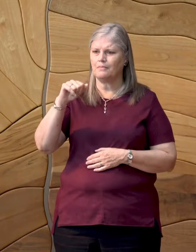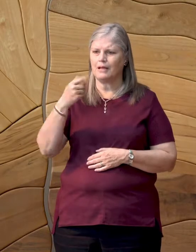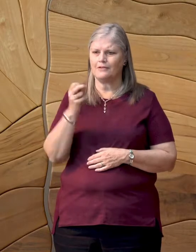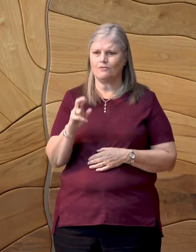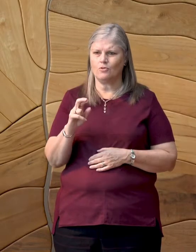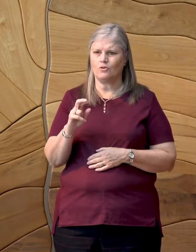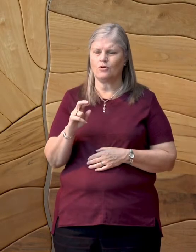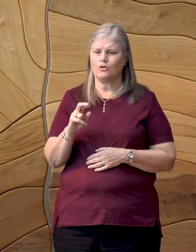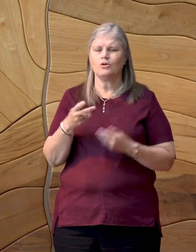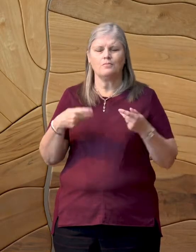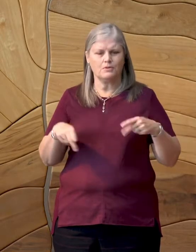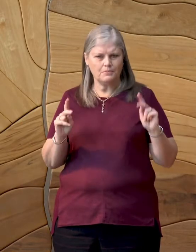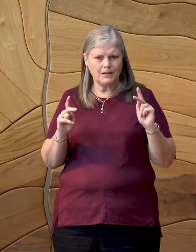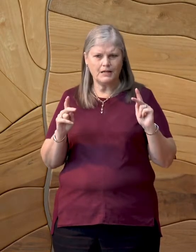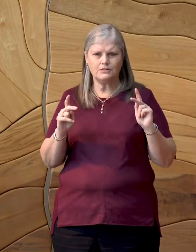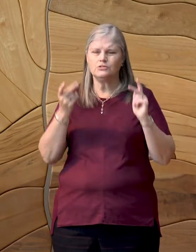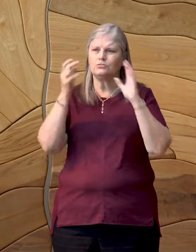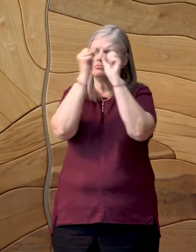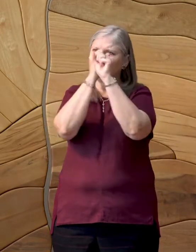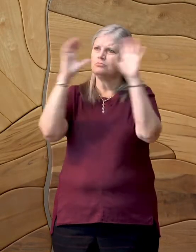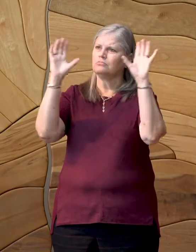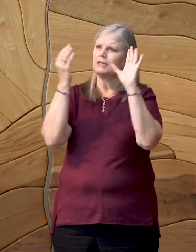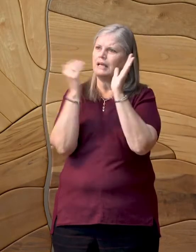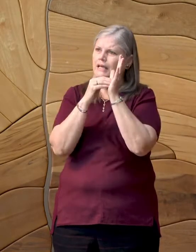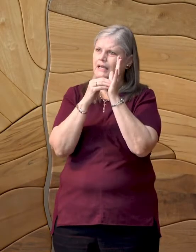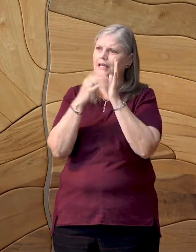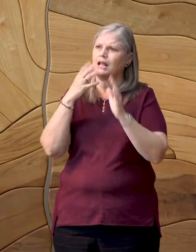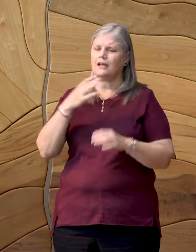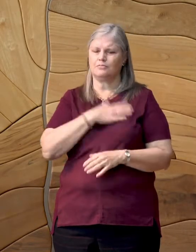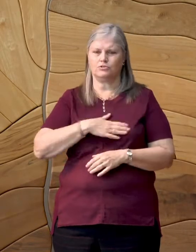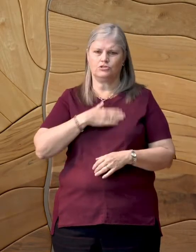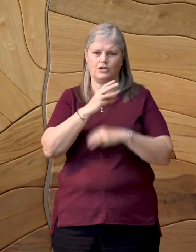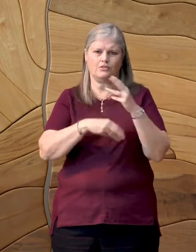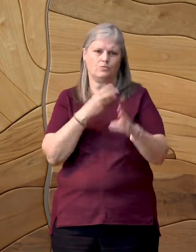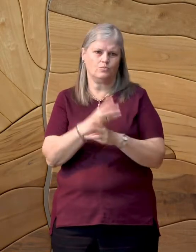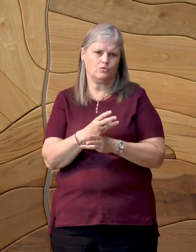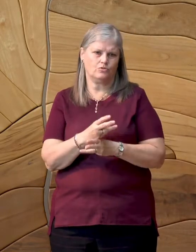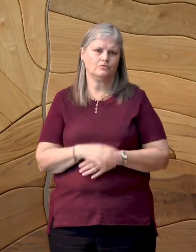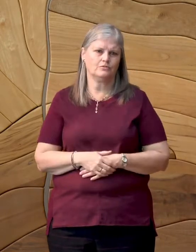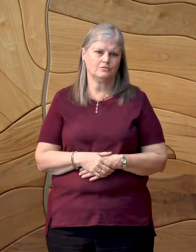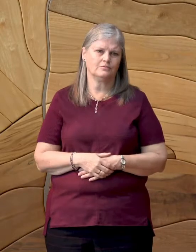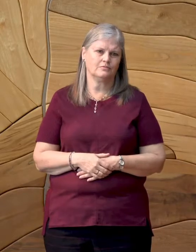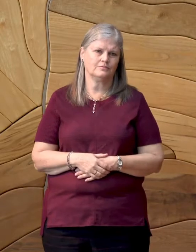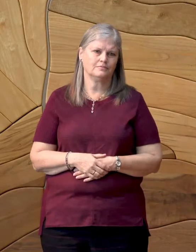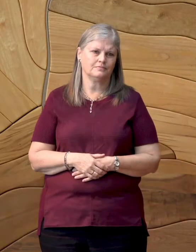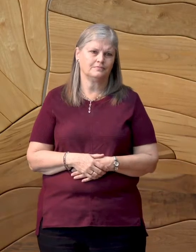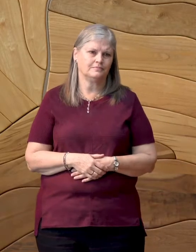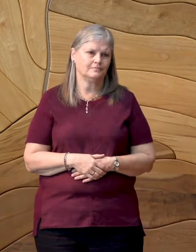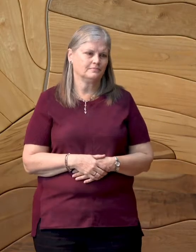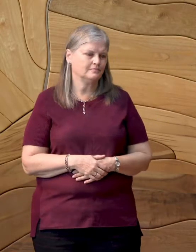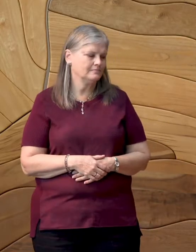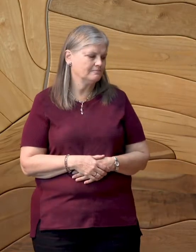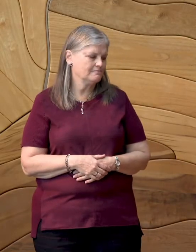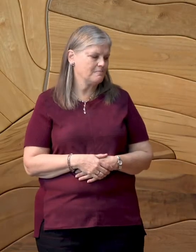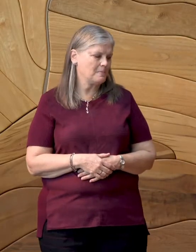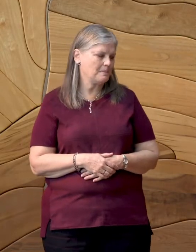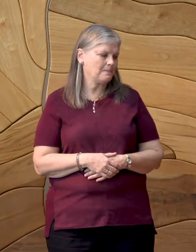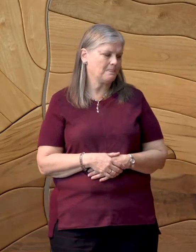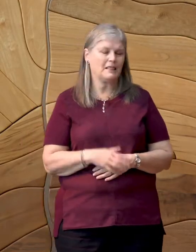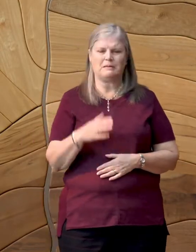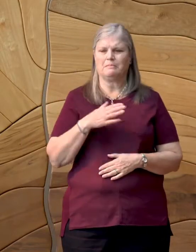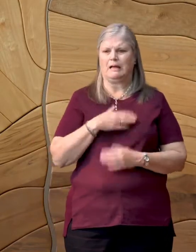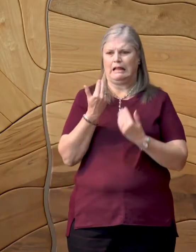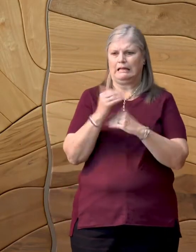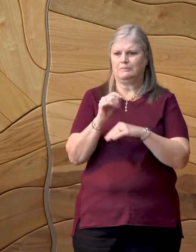us to re-envision and better appreciate the world that we move through. In my limited